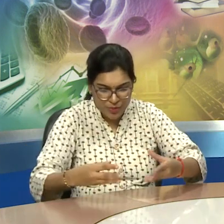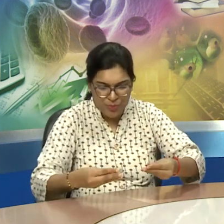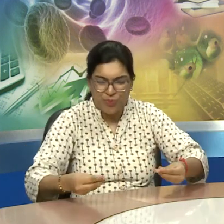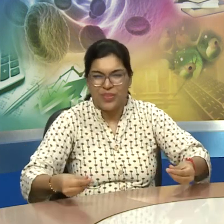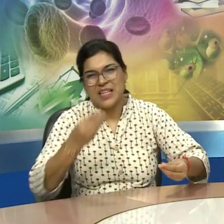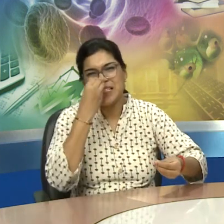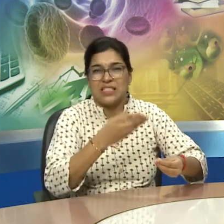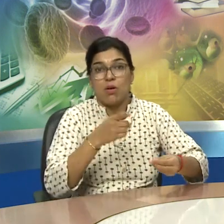again